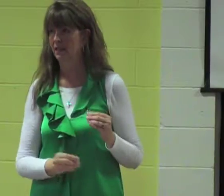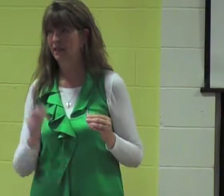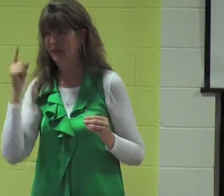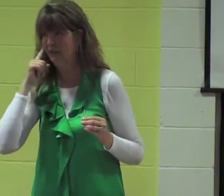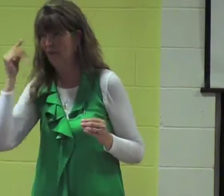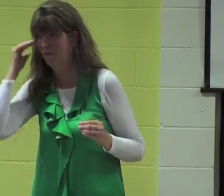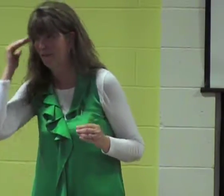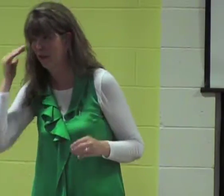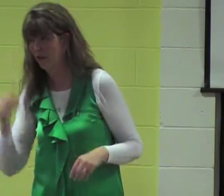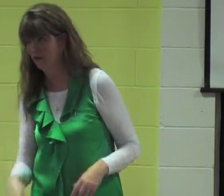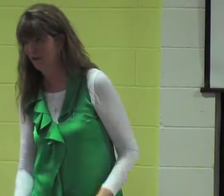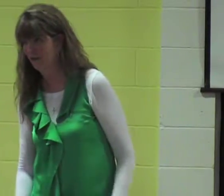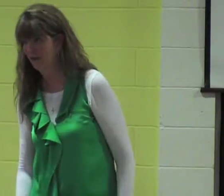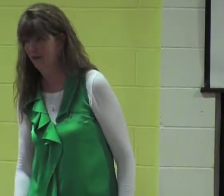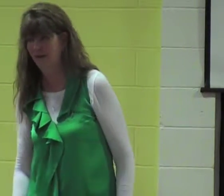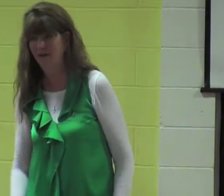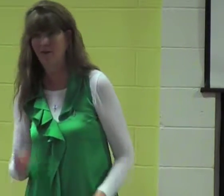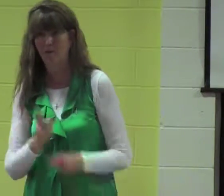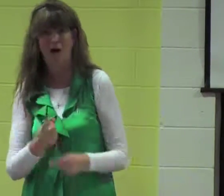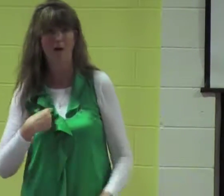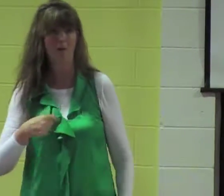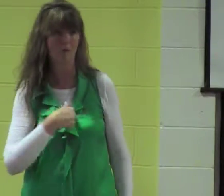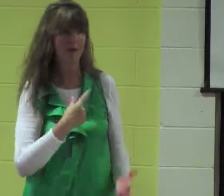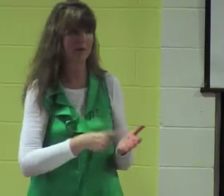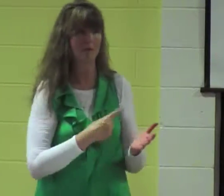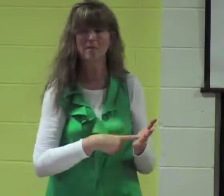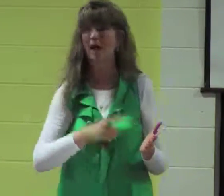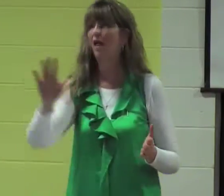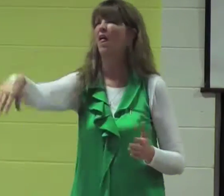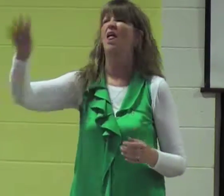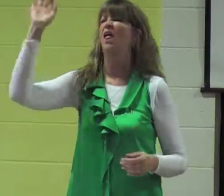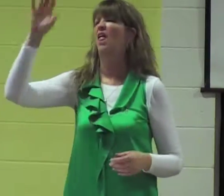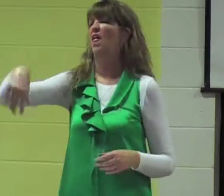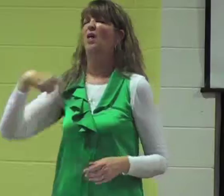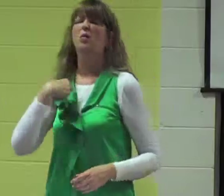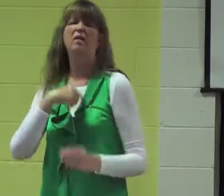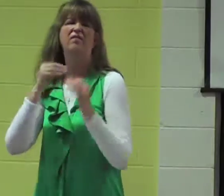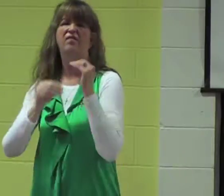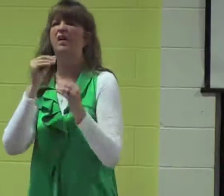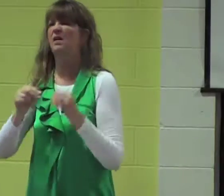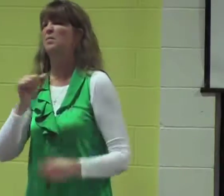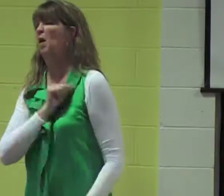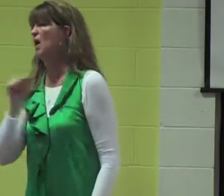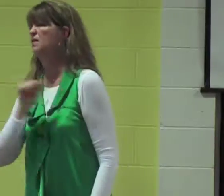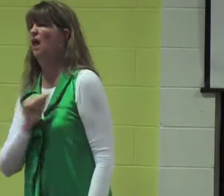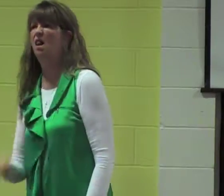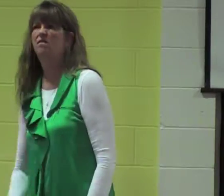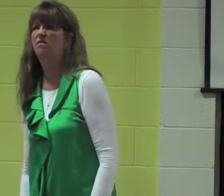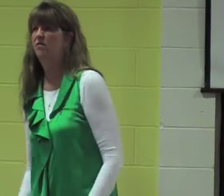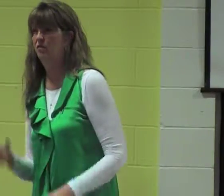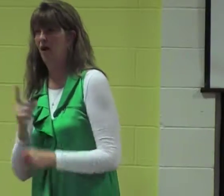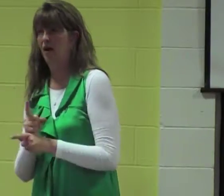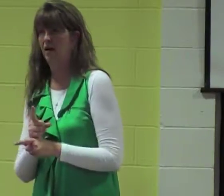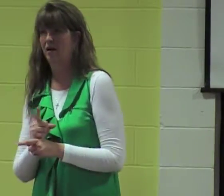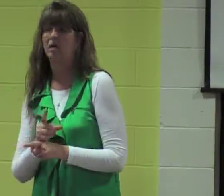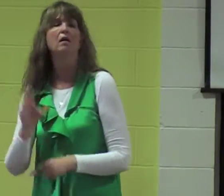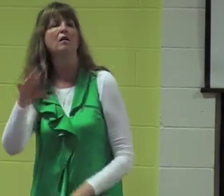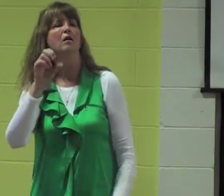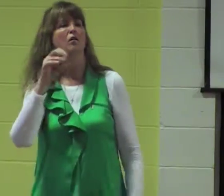They would reject him. It sounds familiar. It happens to us too. We think we can fix it ourselves, right?